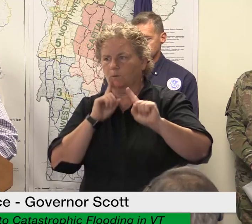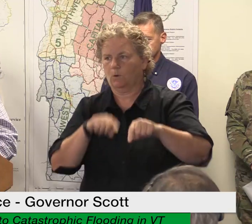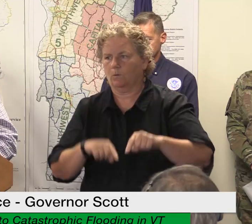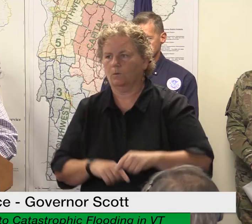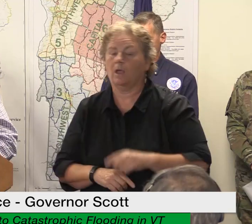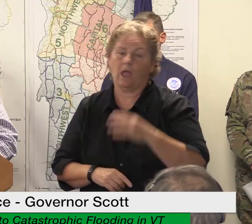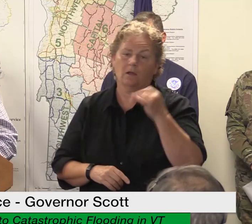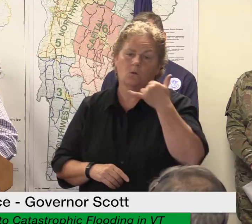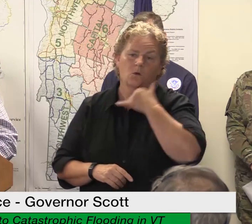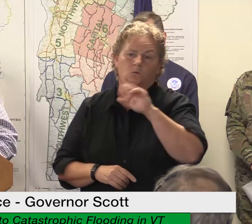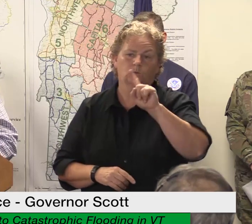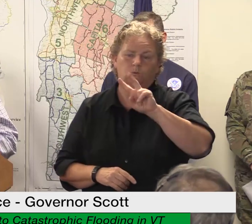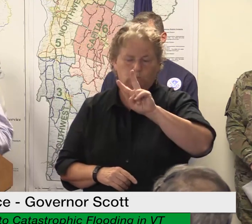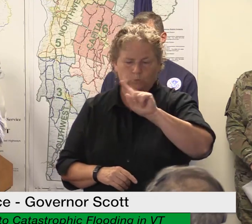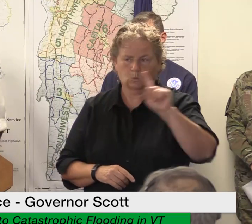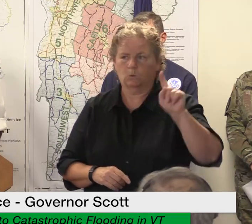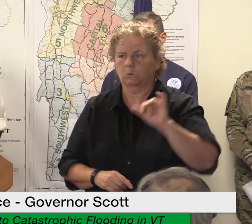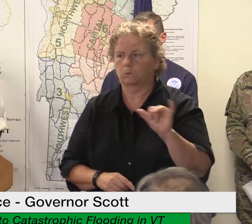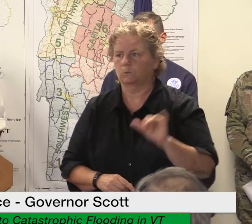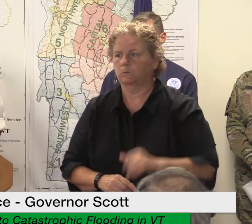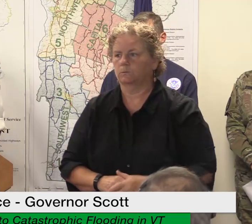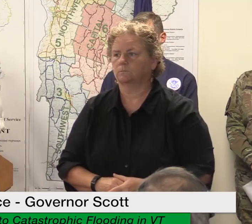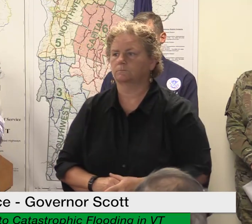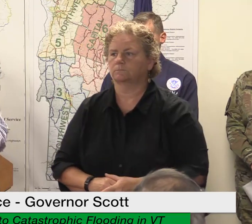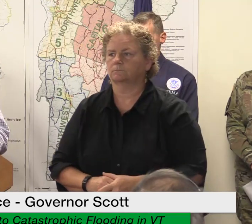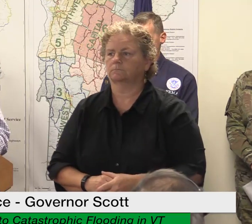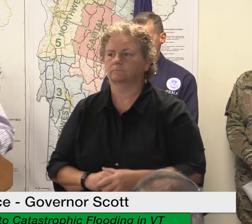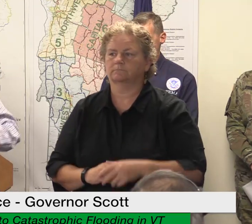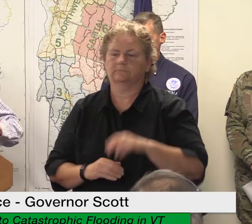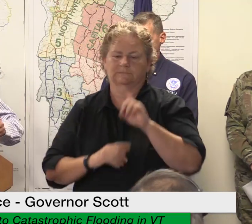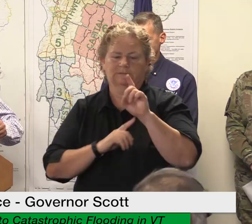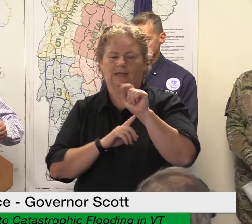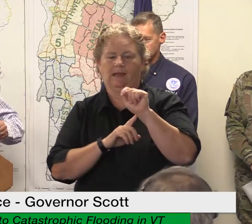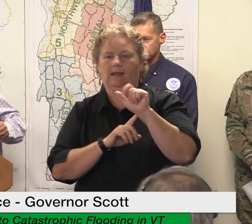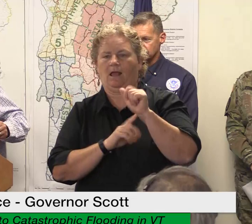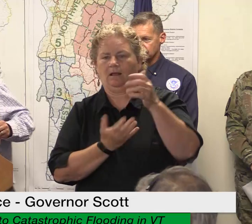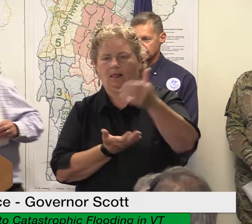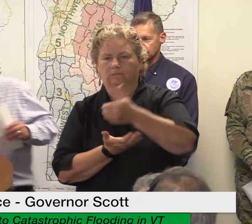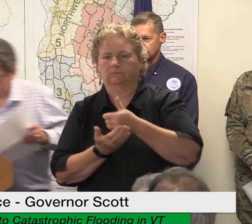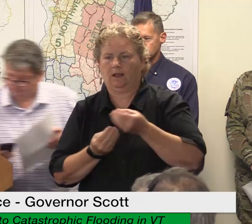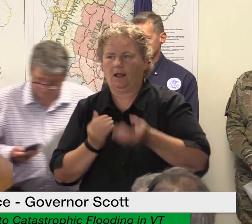programs up and running that is it from the agency of agriculture